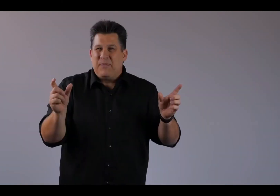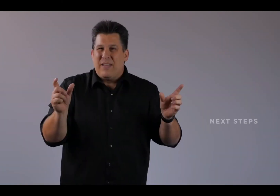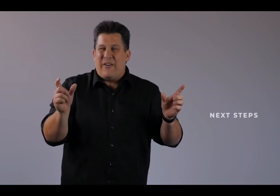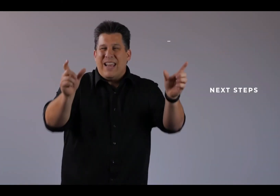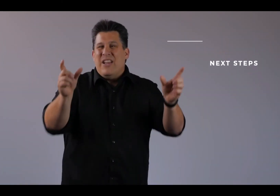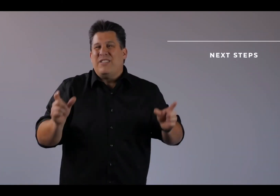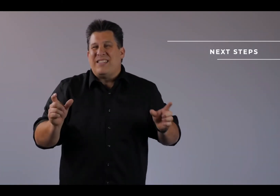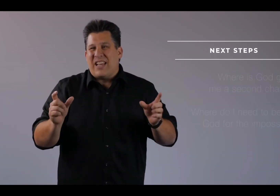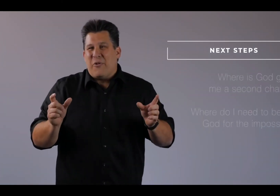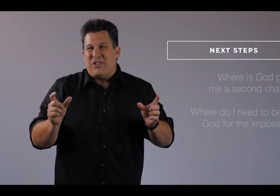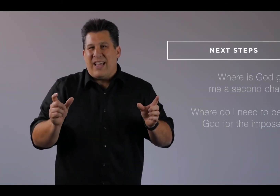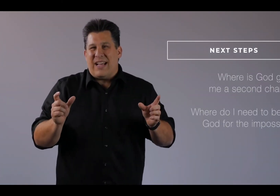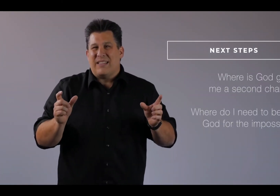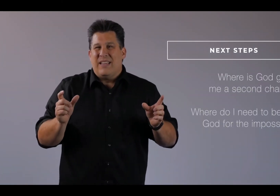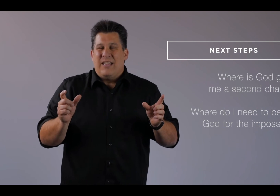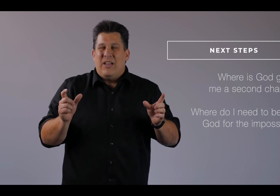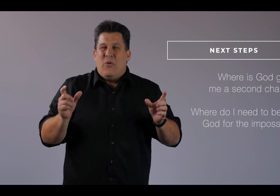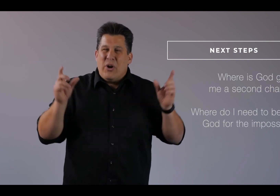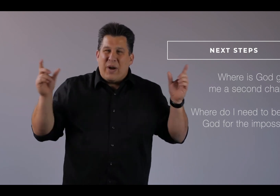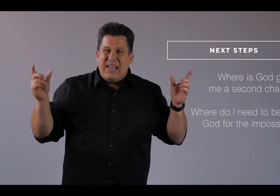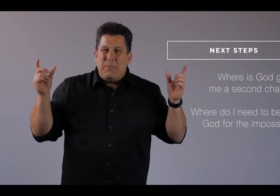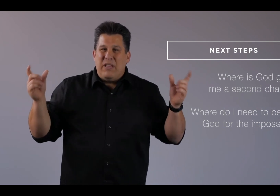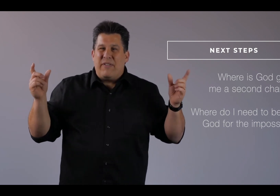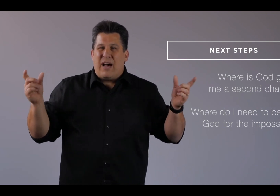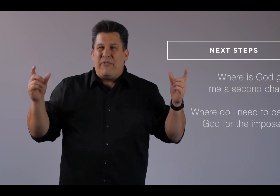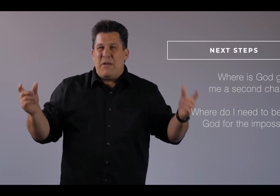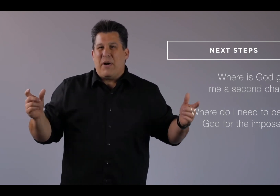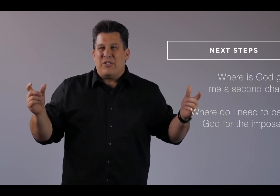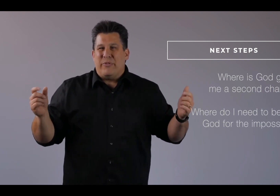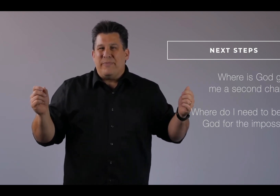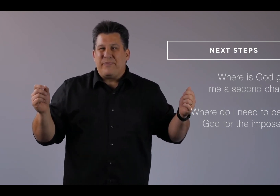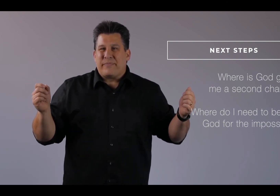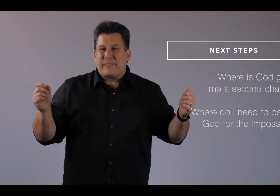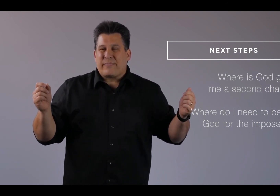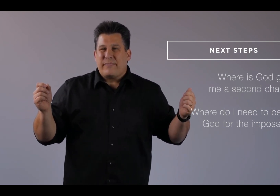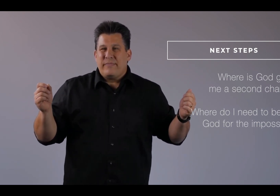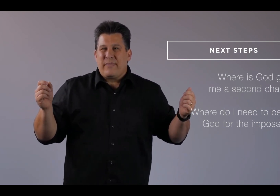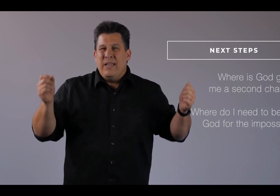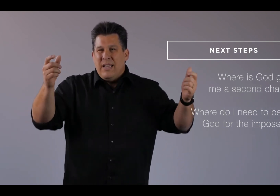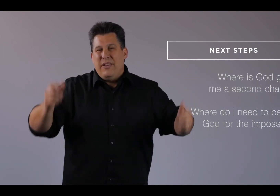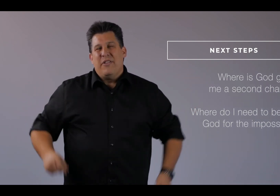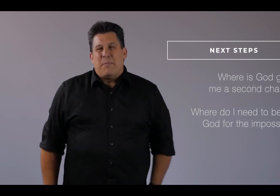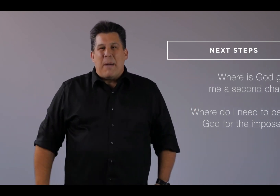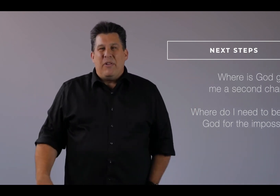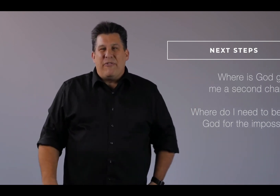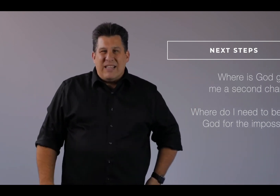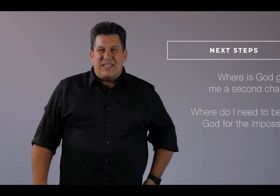All right. Here's the second question to ask. Where do I need to believe God for the impossible? You know, there's a popular phrase that